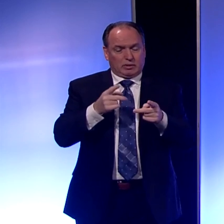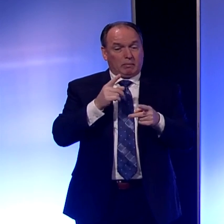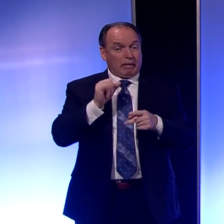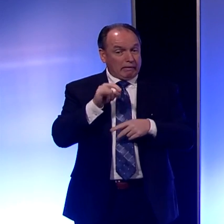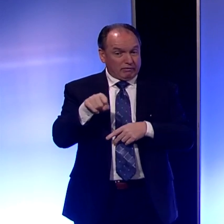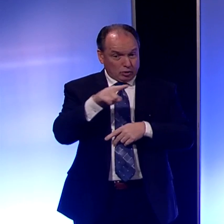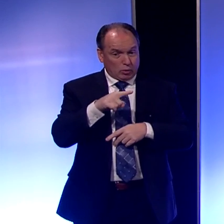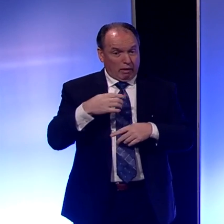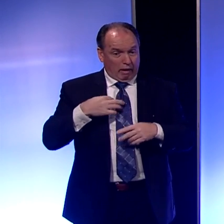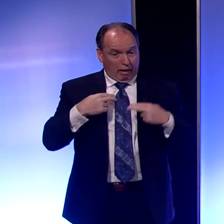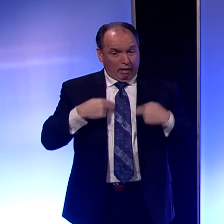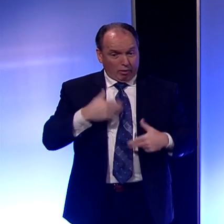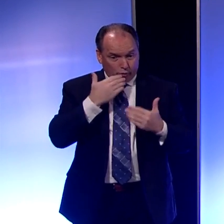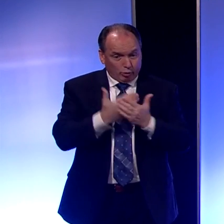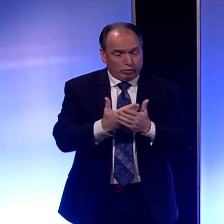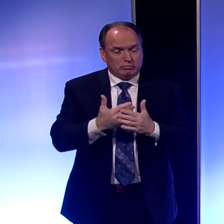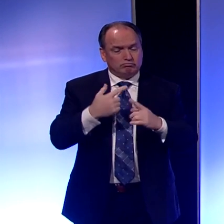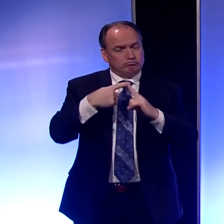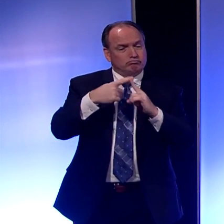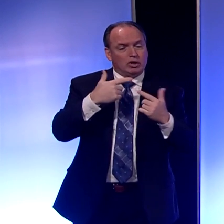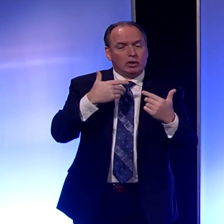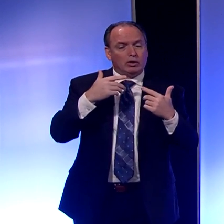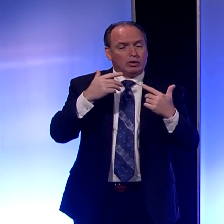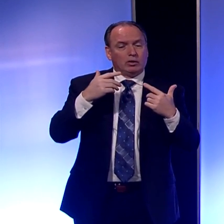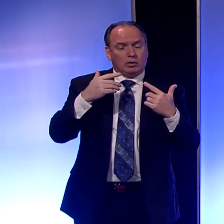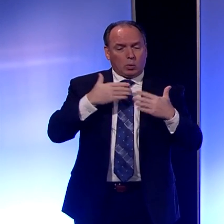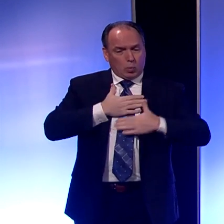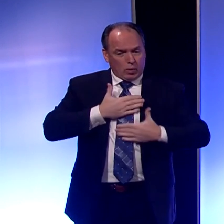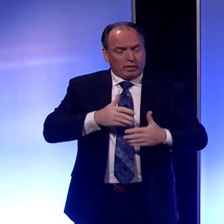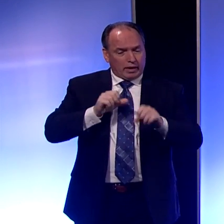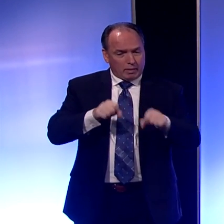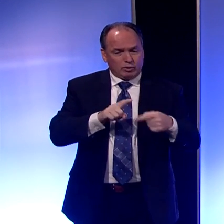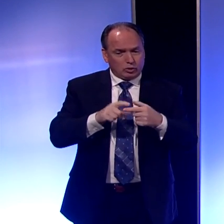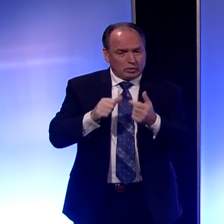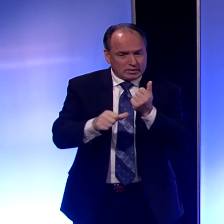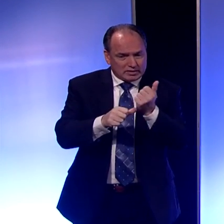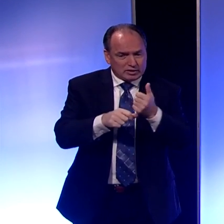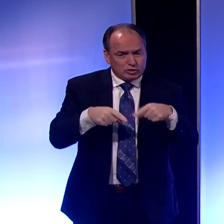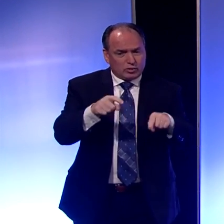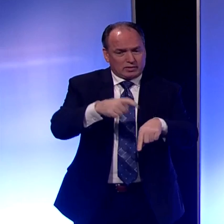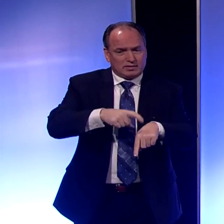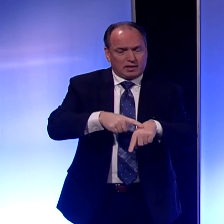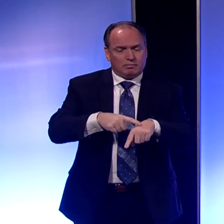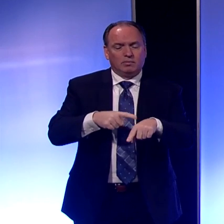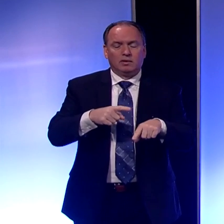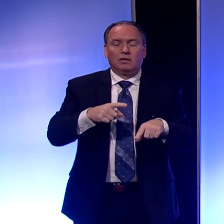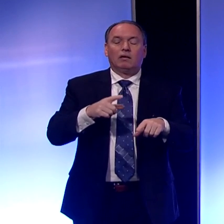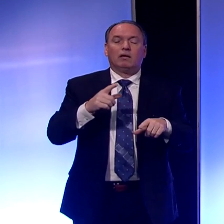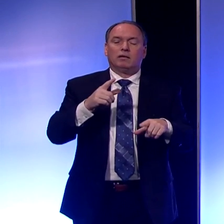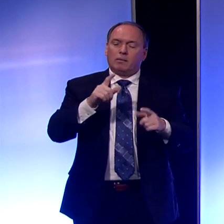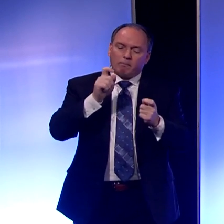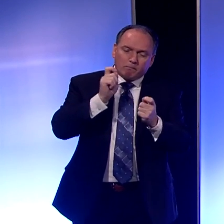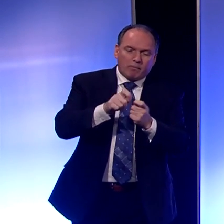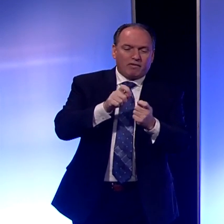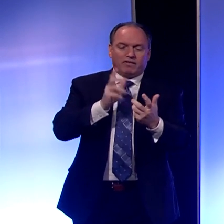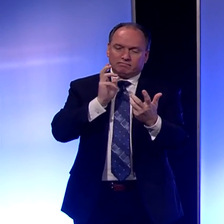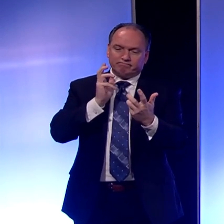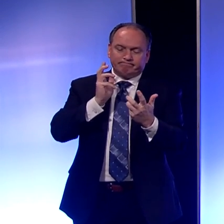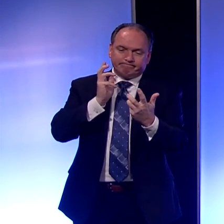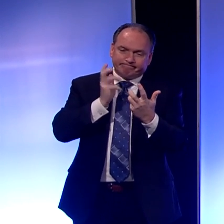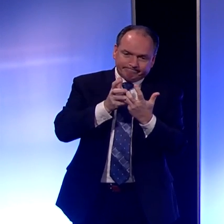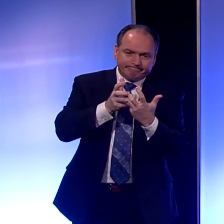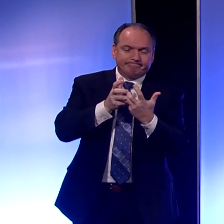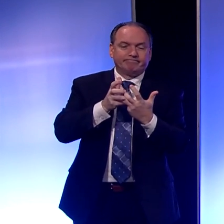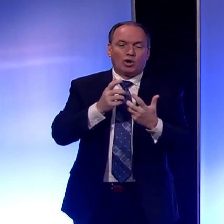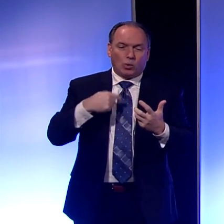and live with others who are healthy and you are willing and able to assist during this time, you're just the kind of person that we